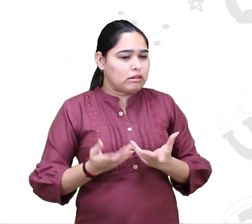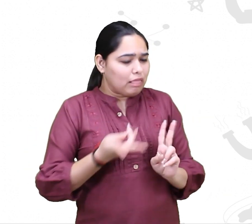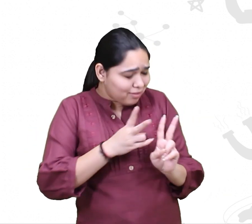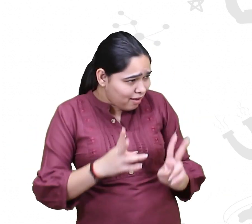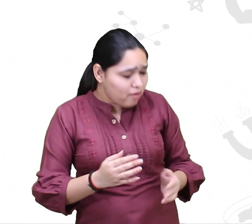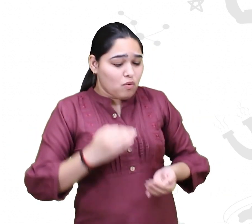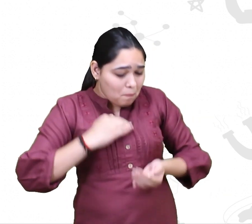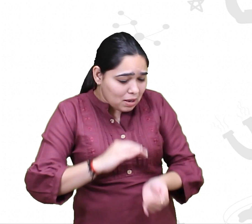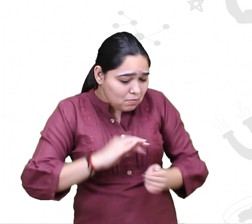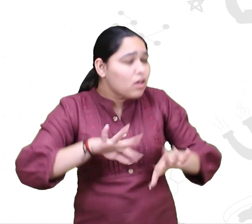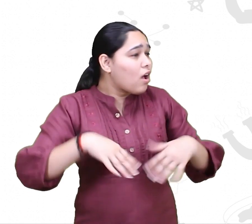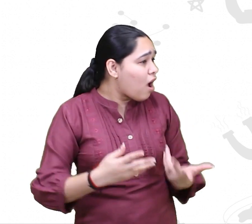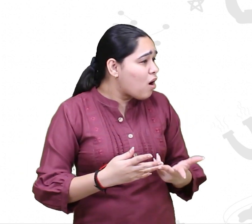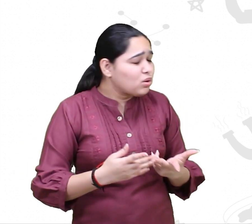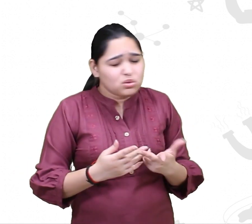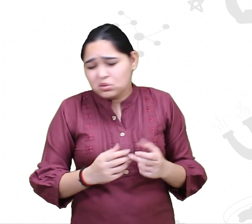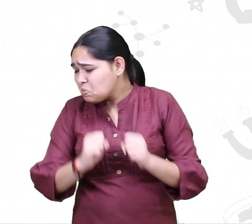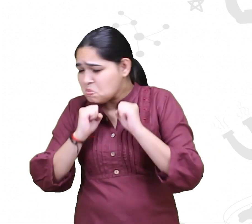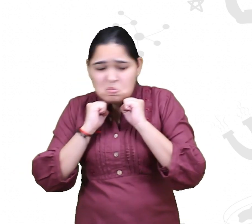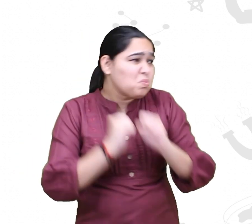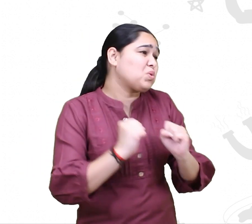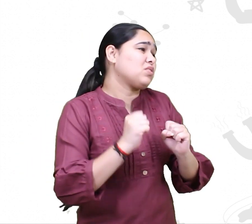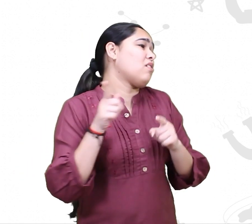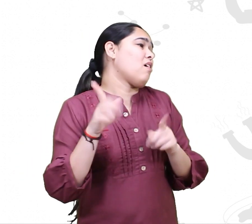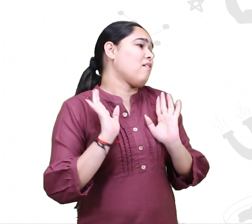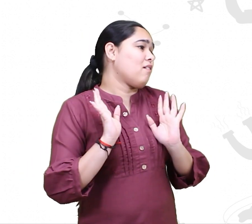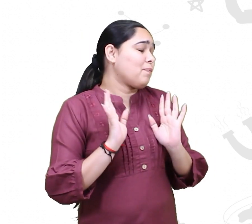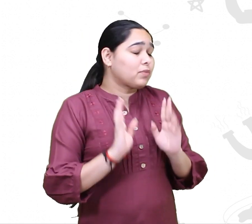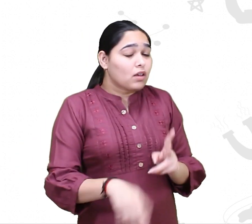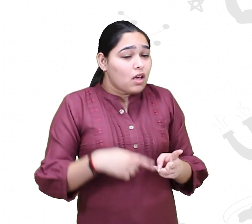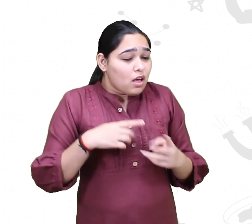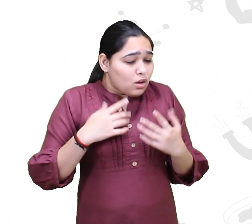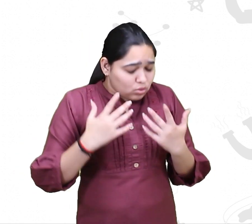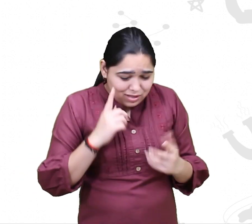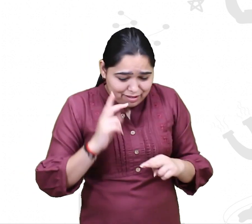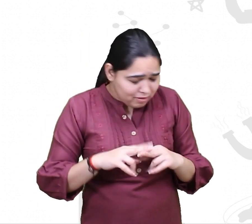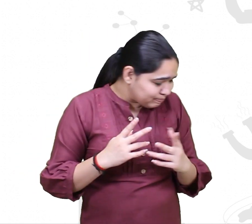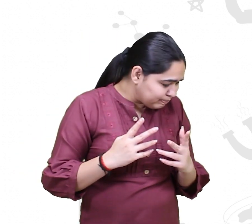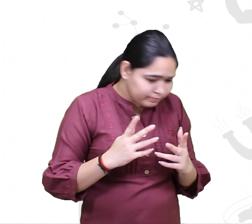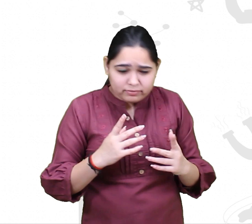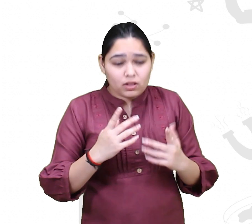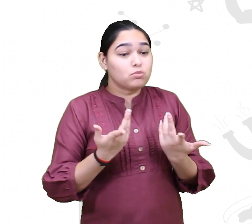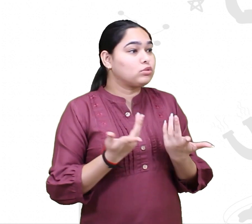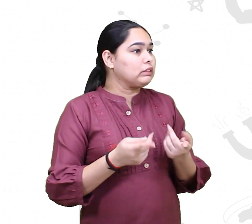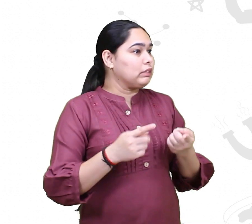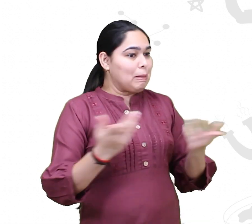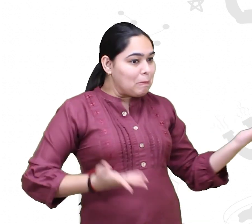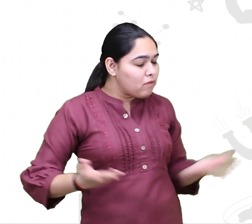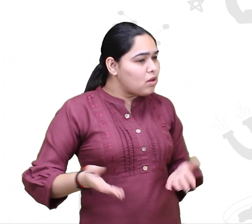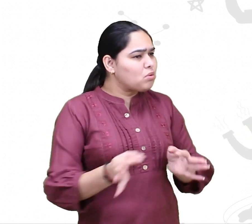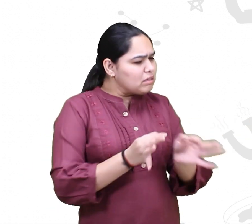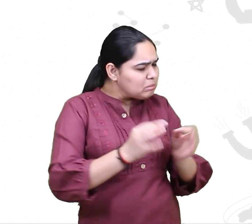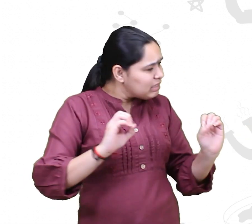reproduce and raise their offsprings, that's a huge pressure for any wildlife. So, yeah, that's where I